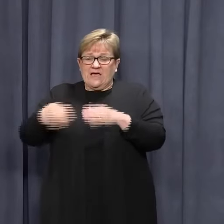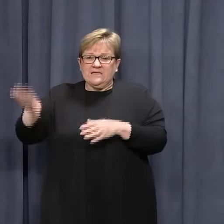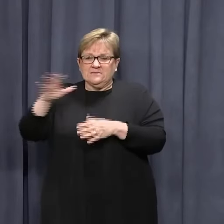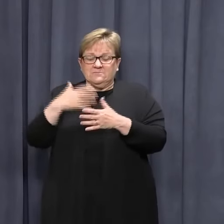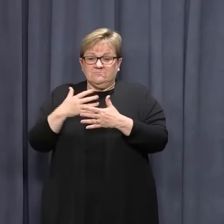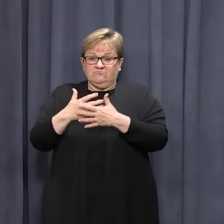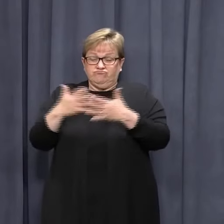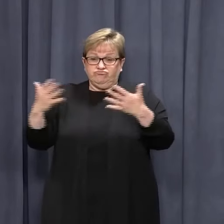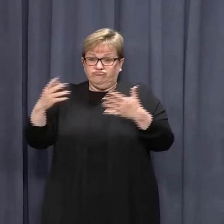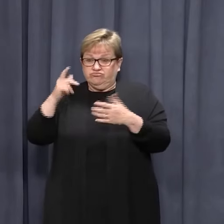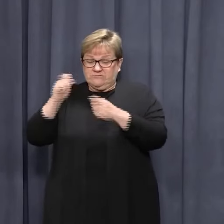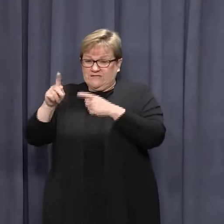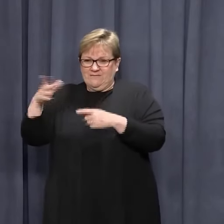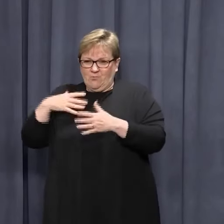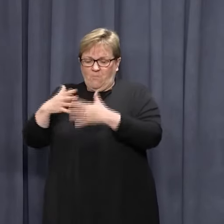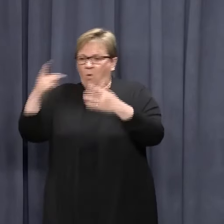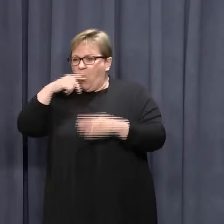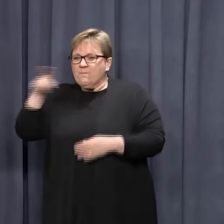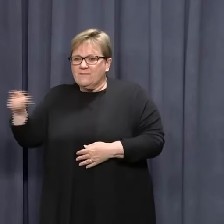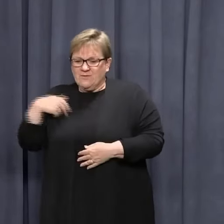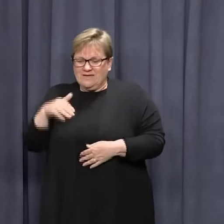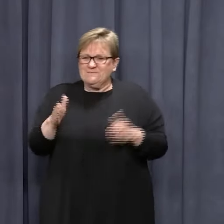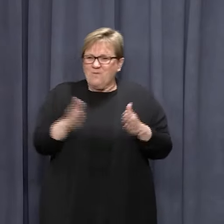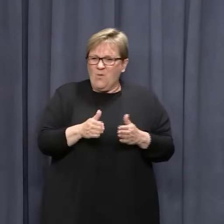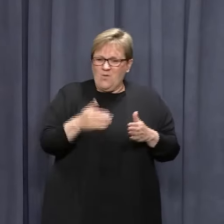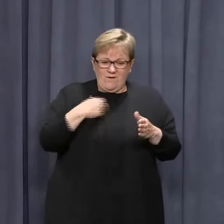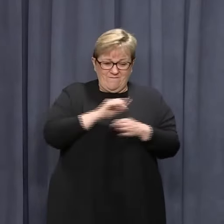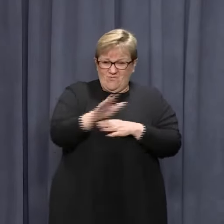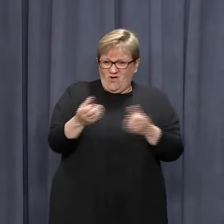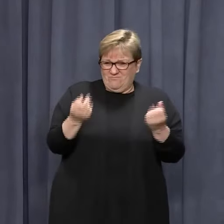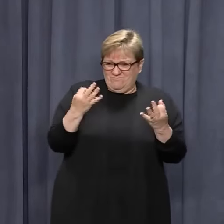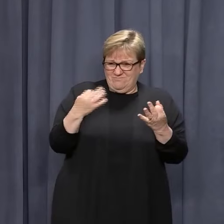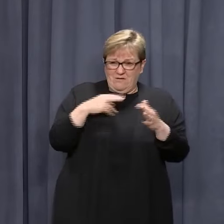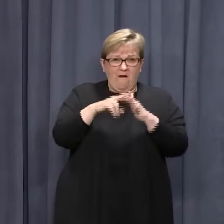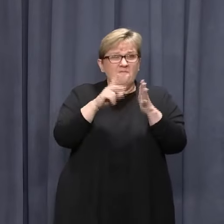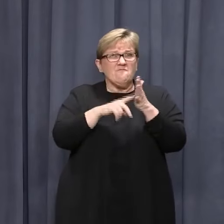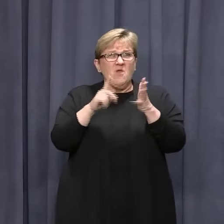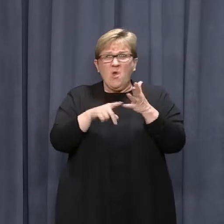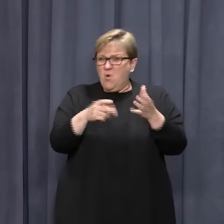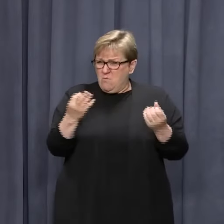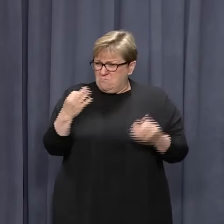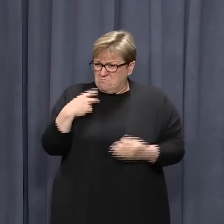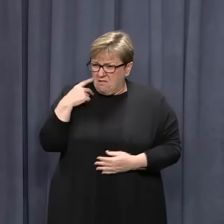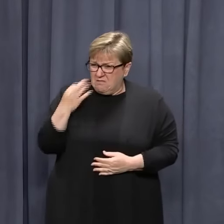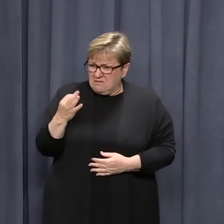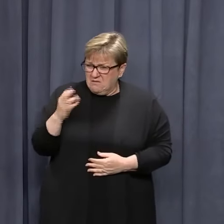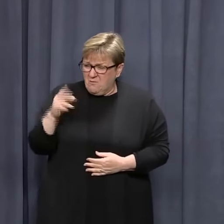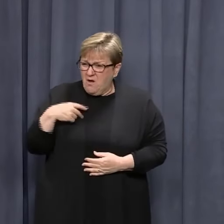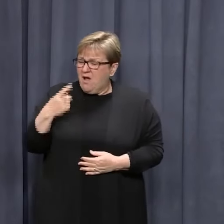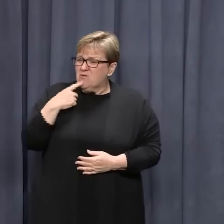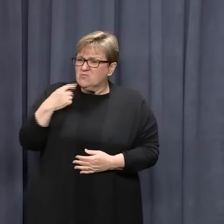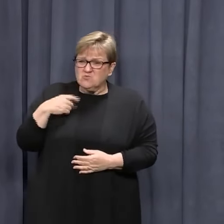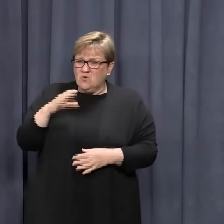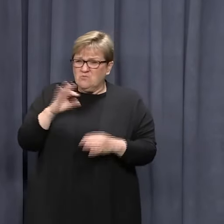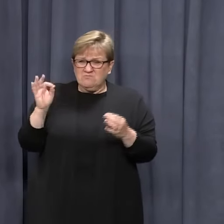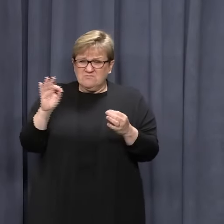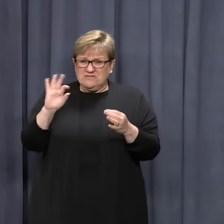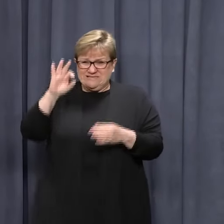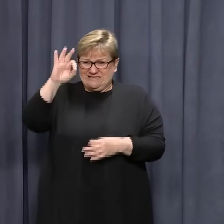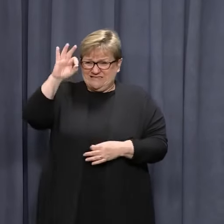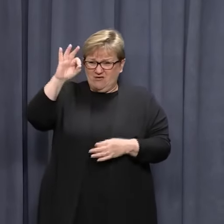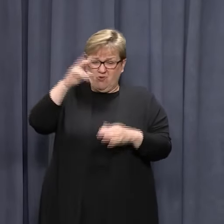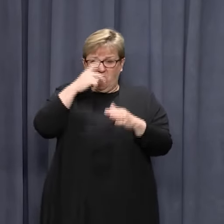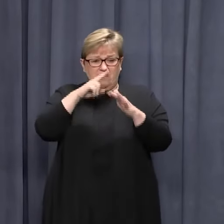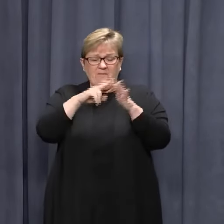our population is smaller. We've had no COVID and we've had barely any flu. In fact, the advice I have is basically